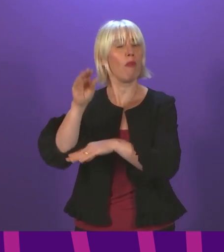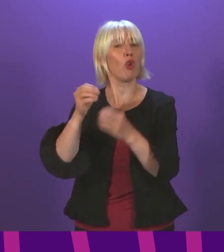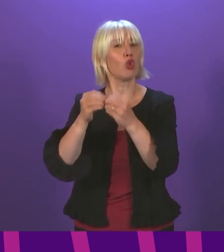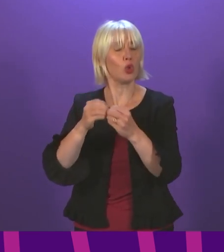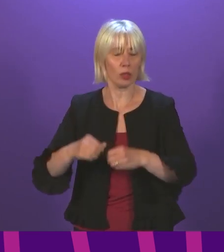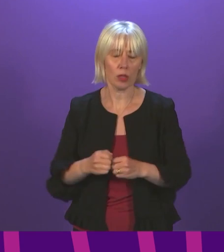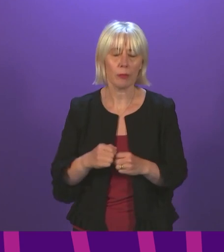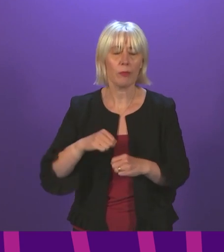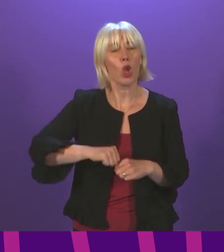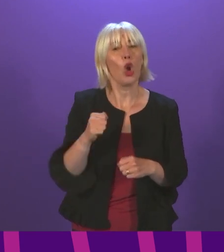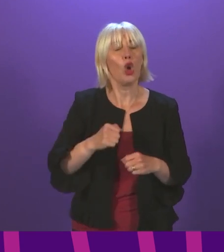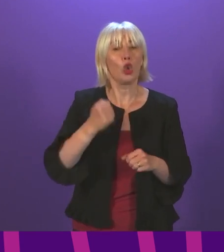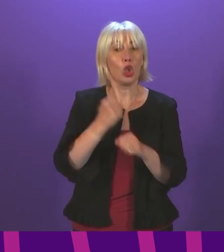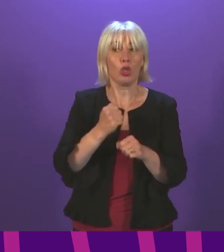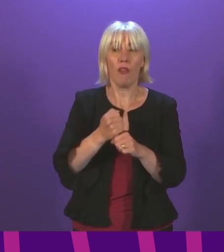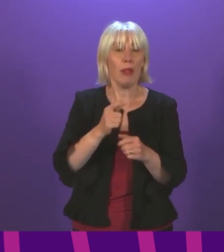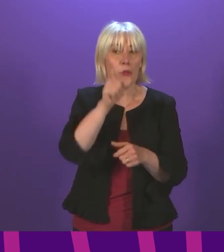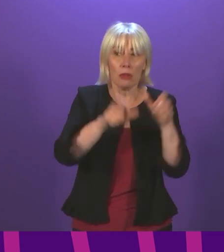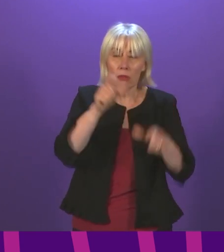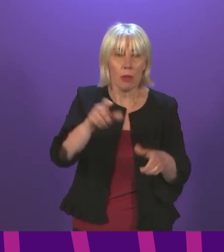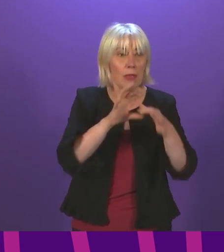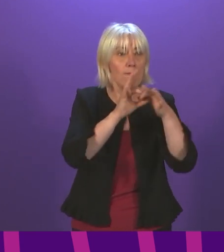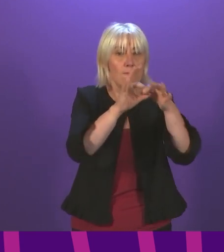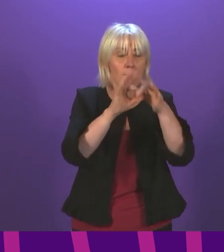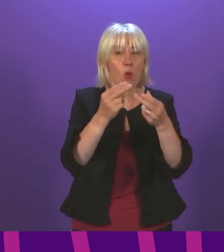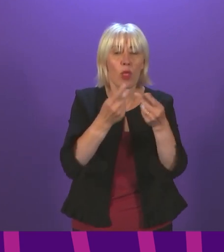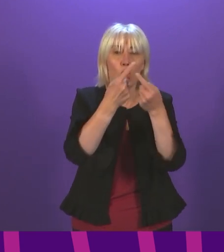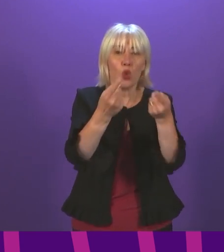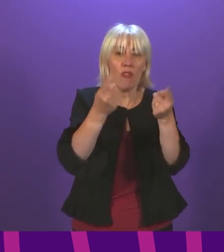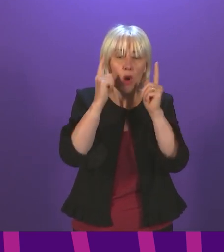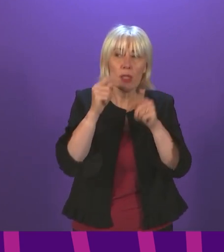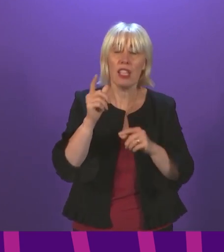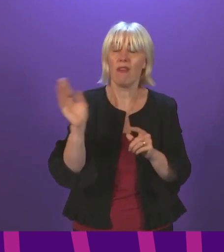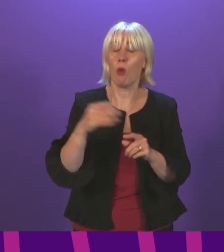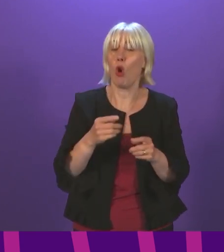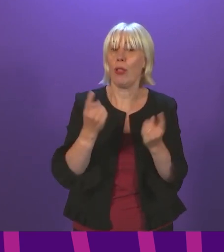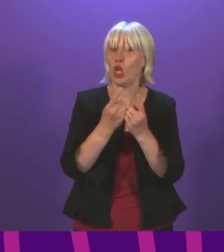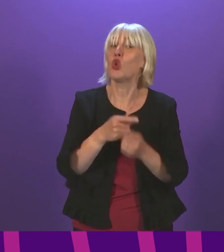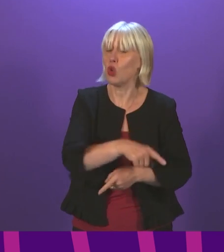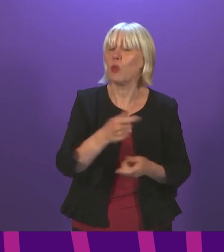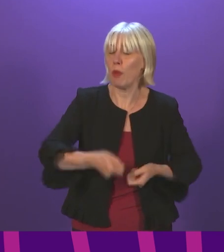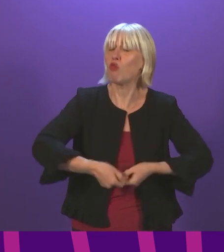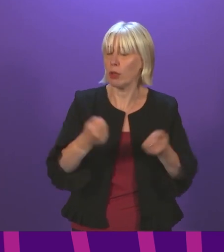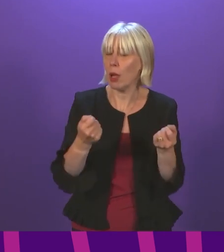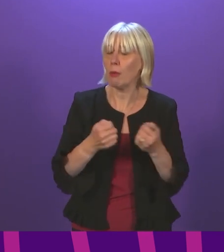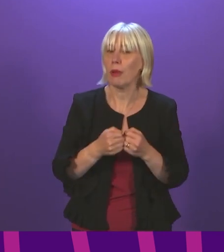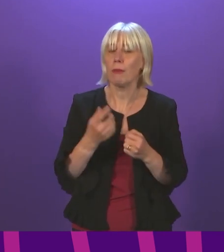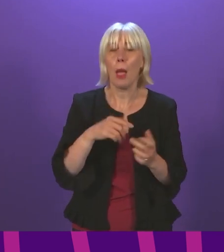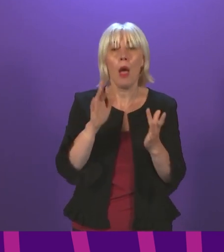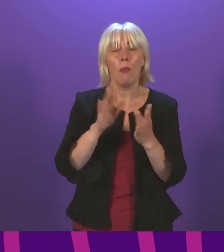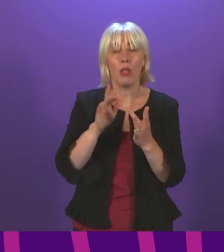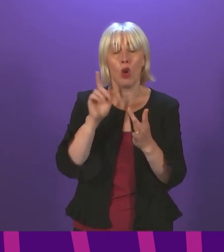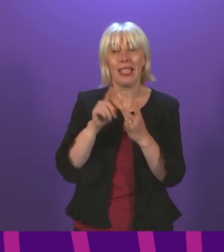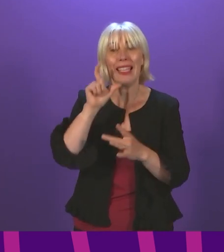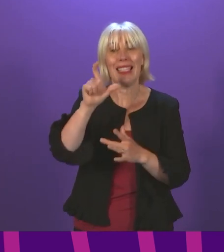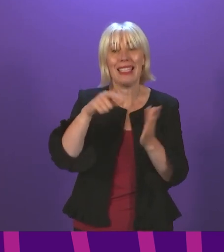Scottish Government officials have been engaging directly with universities on the issues that have been highlighted in this question. They have contacted CTM,